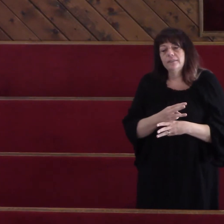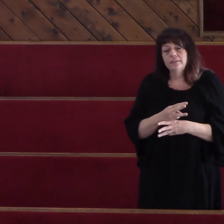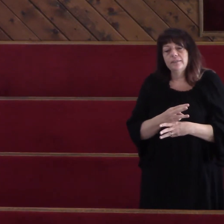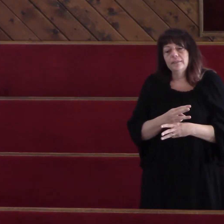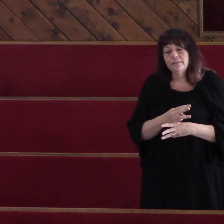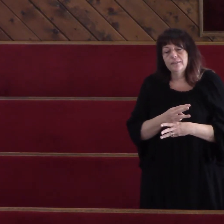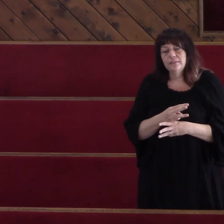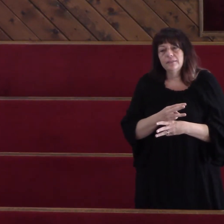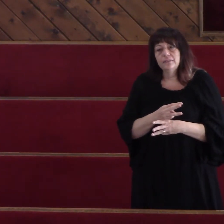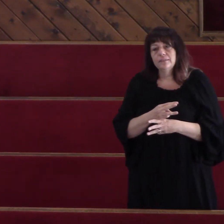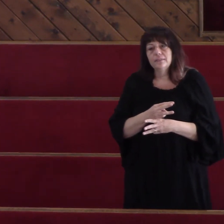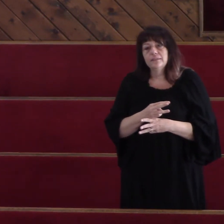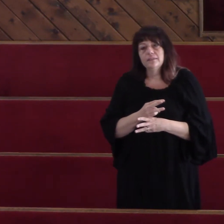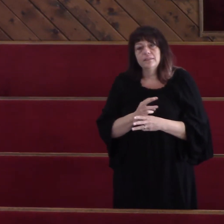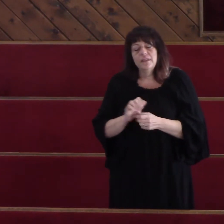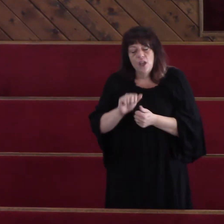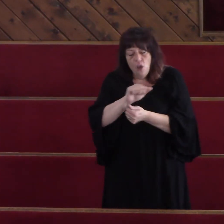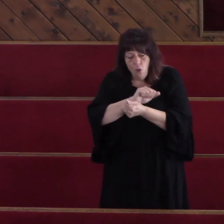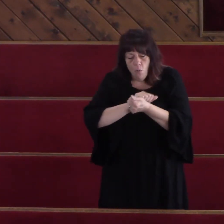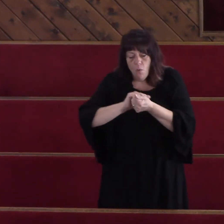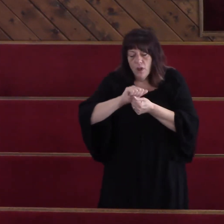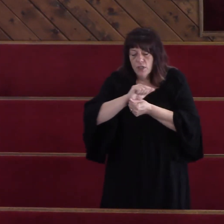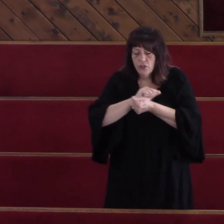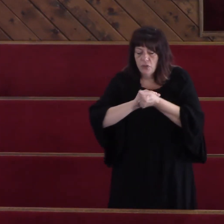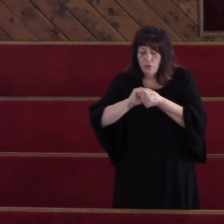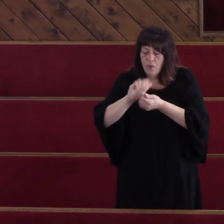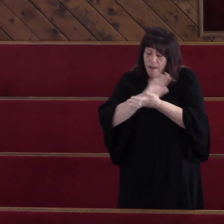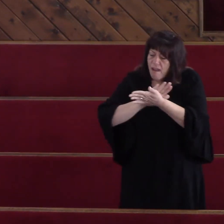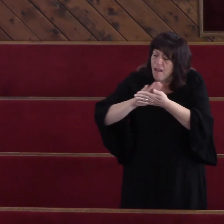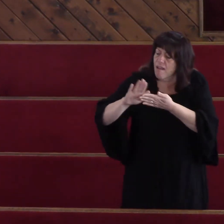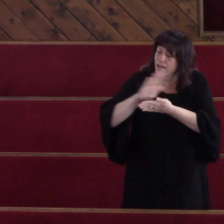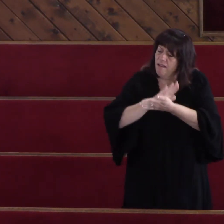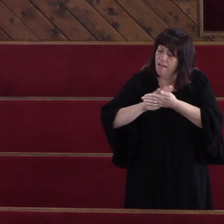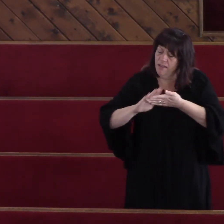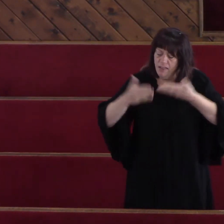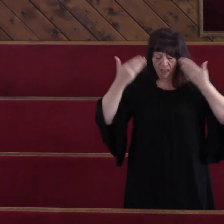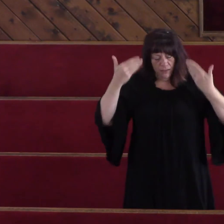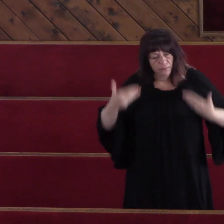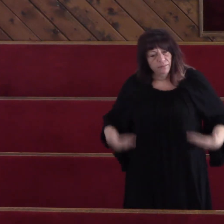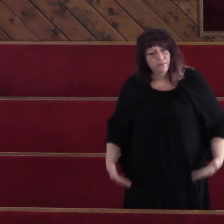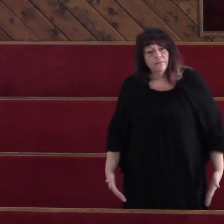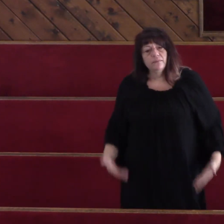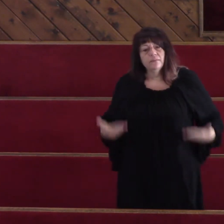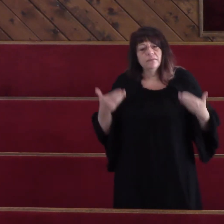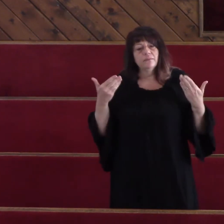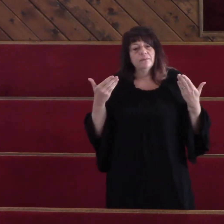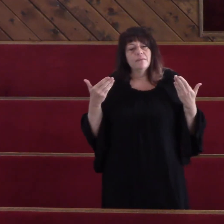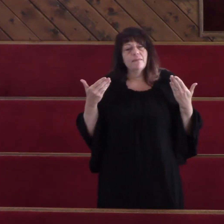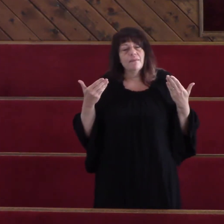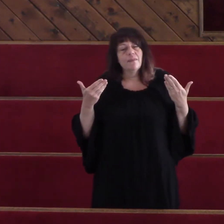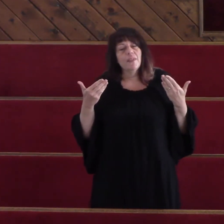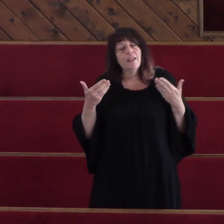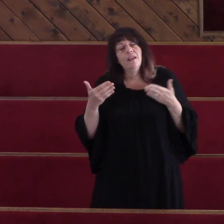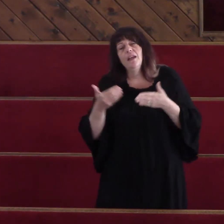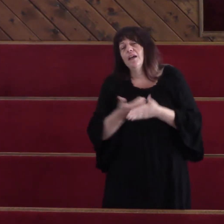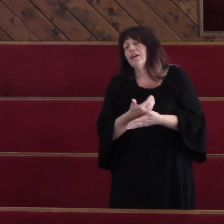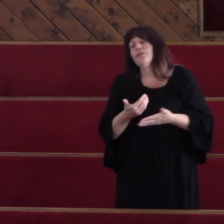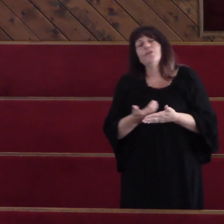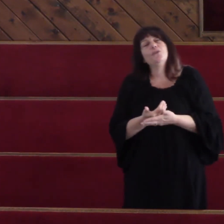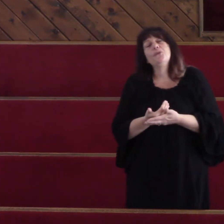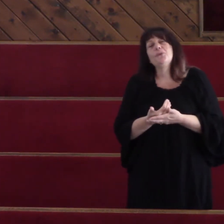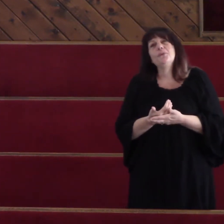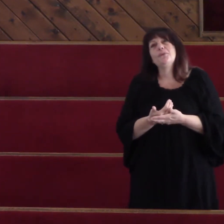It's my direction Lost away all my style